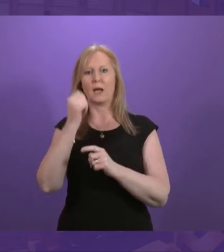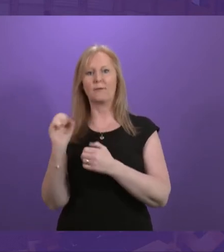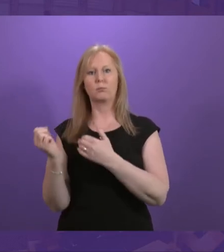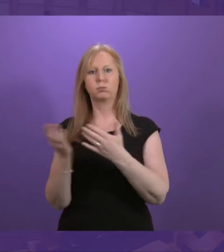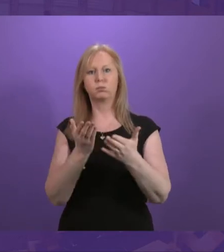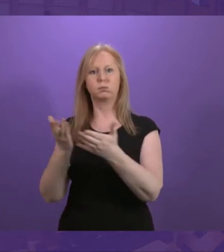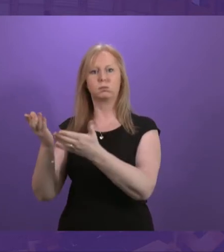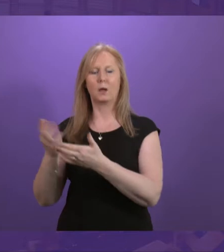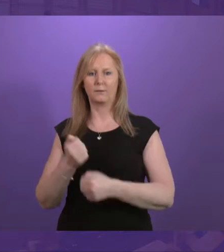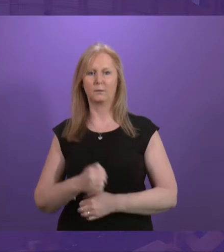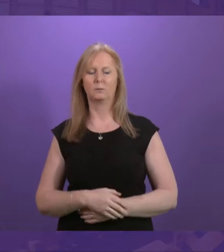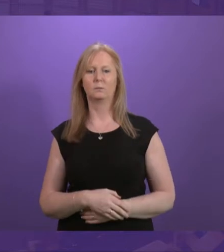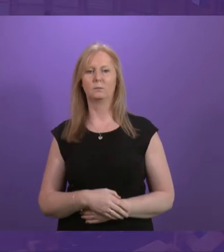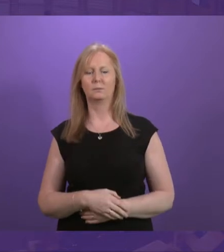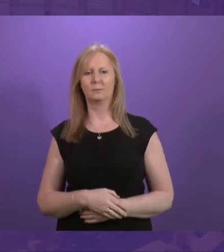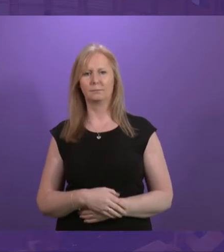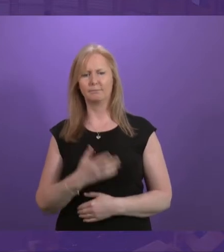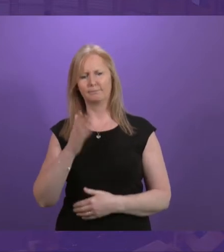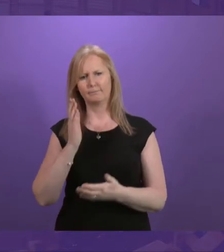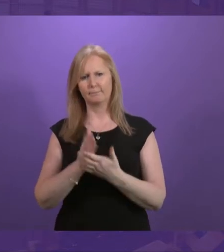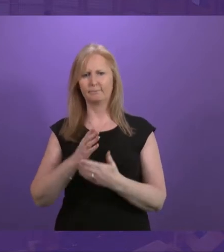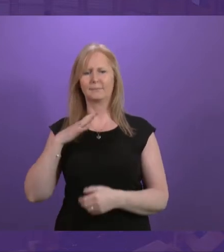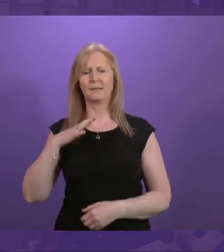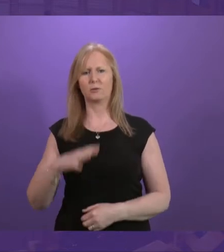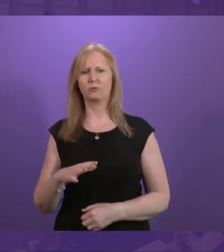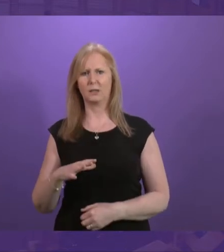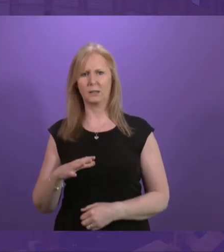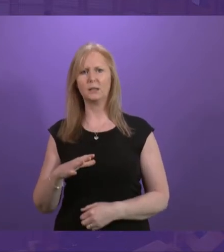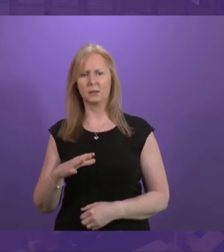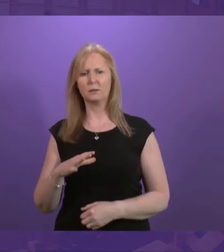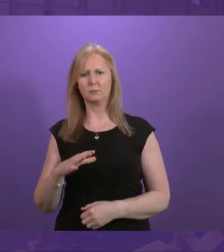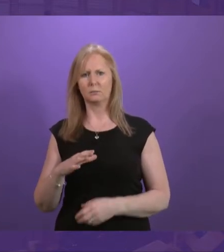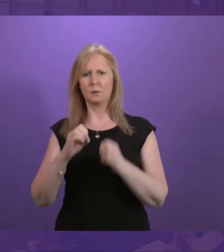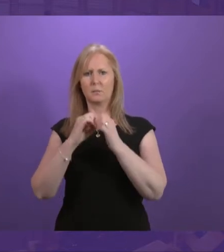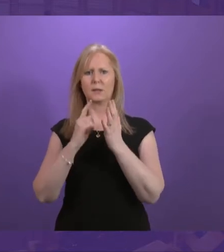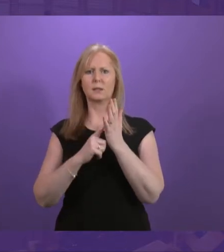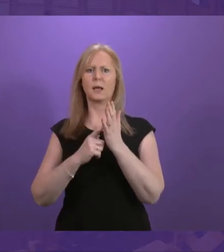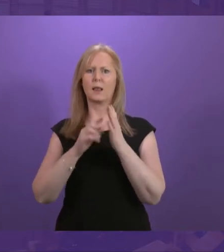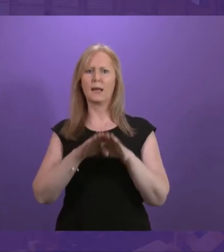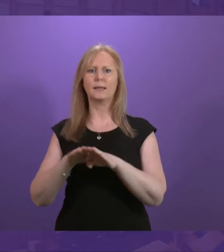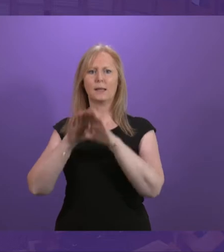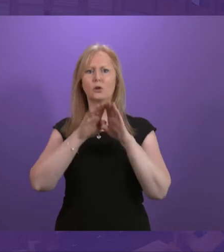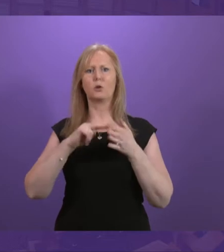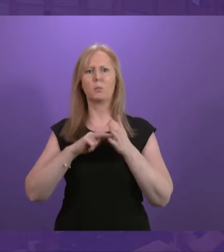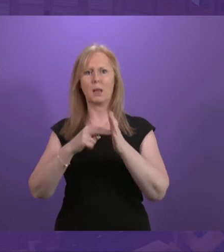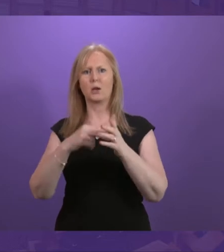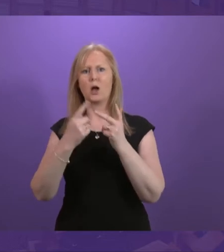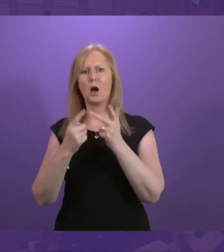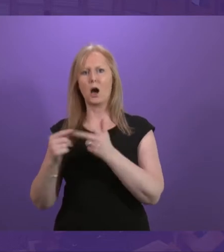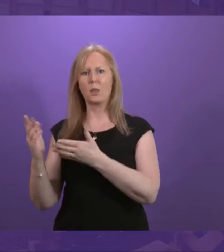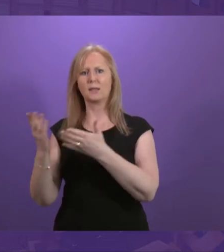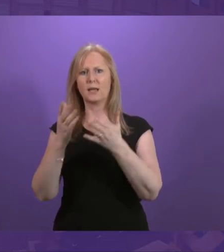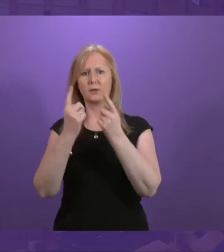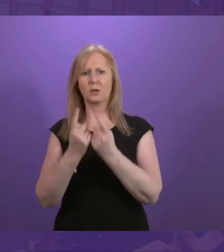ground. For it is indeed necessary to ensure, as far as the BSL National Plan and other service issues are